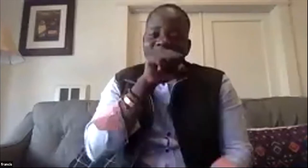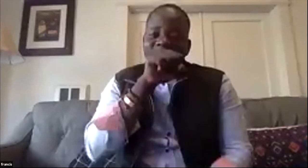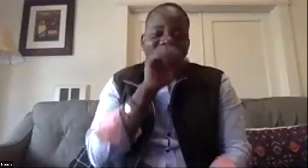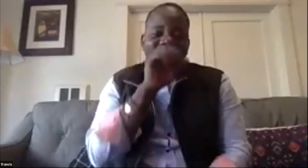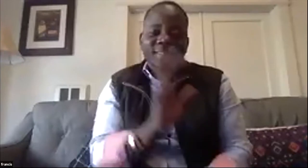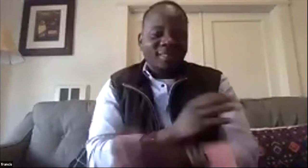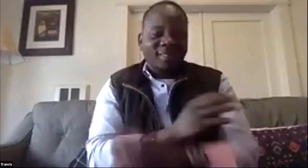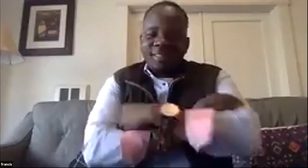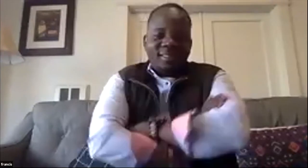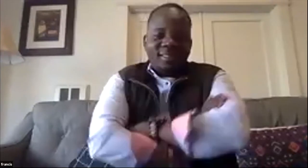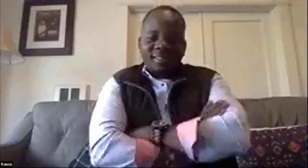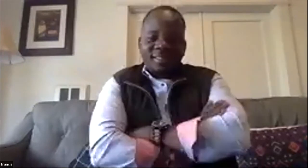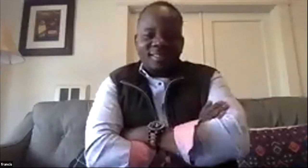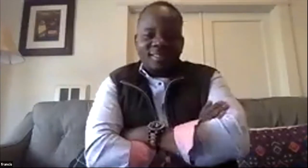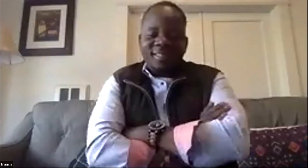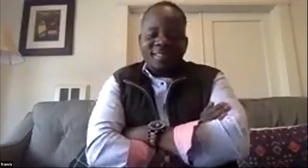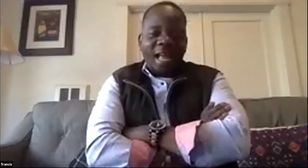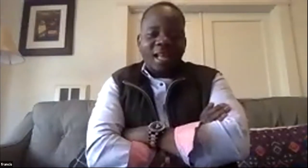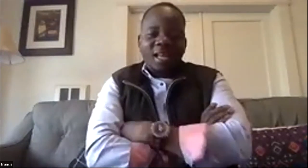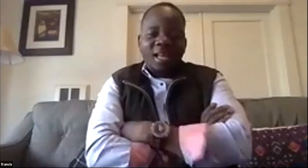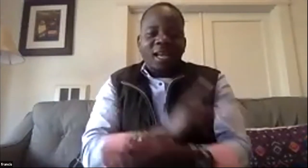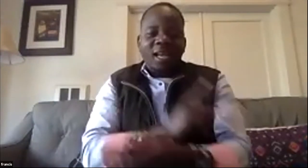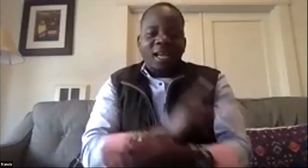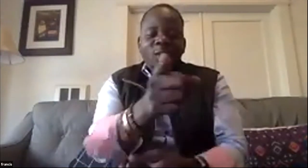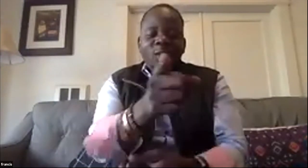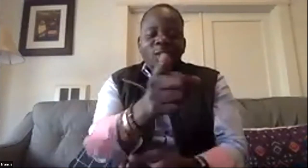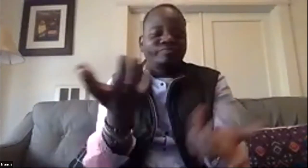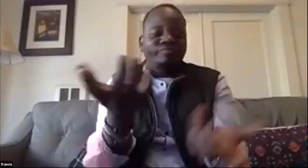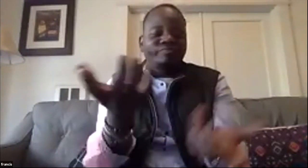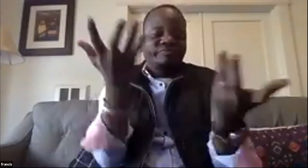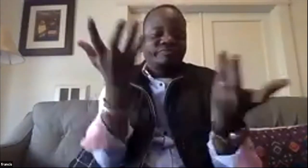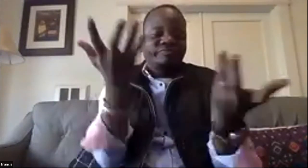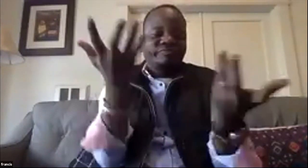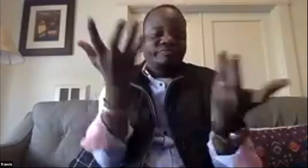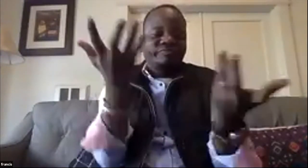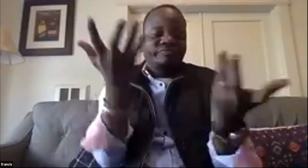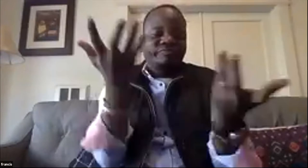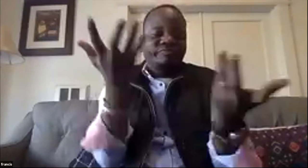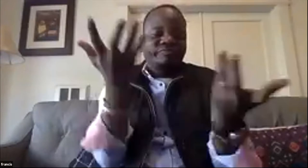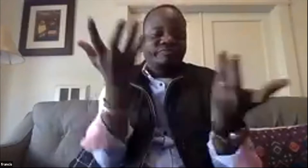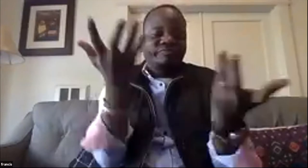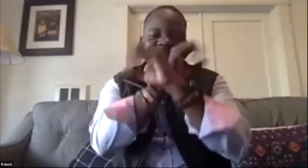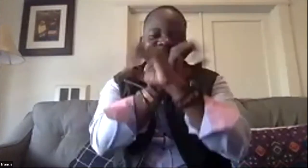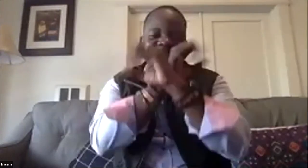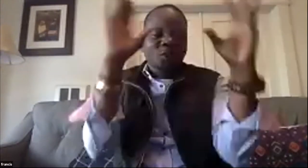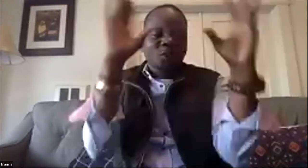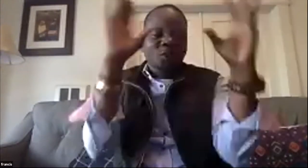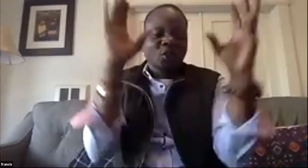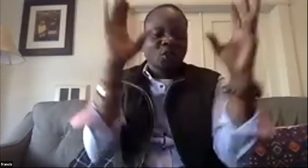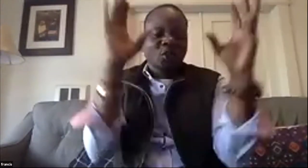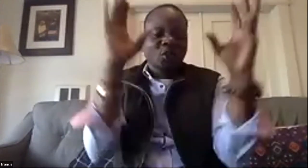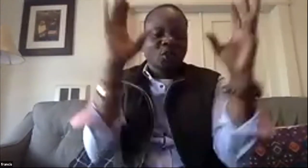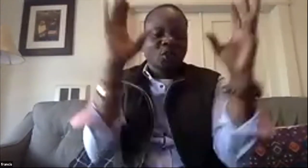the health industry you know i guess being american is complicated over here so uh i would